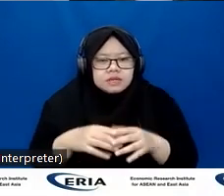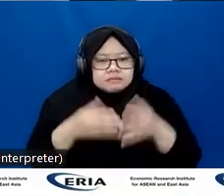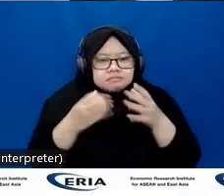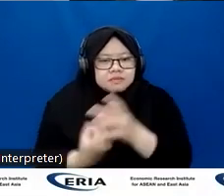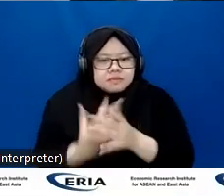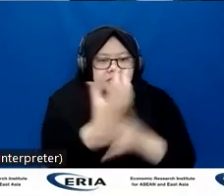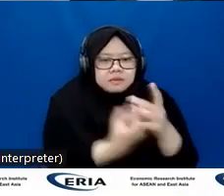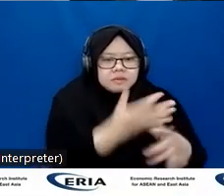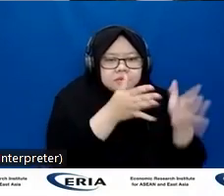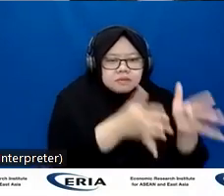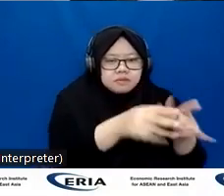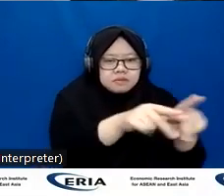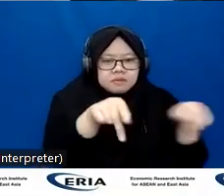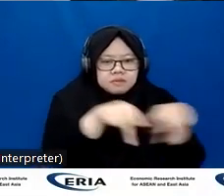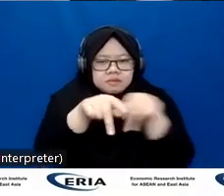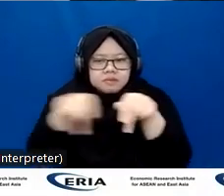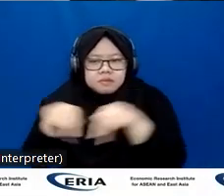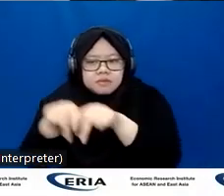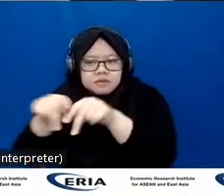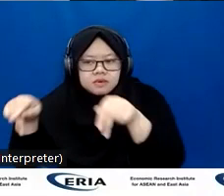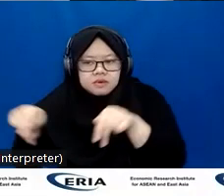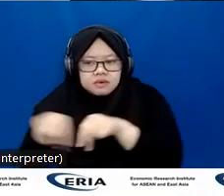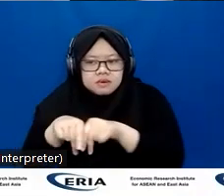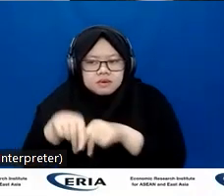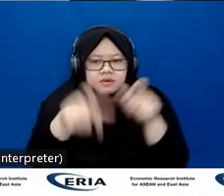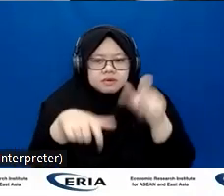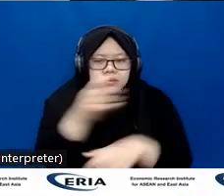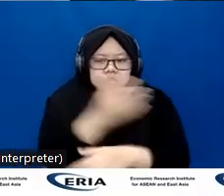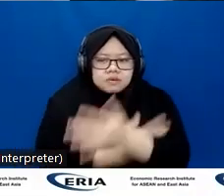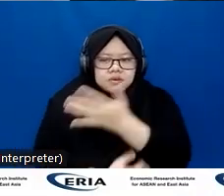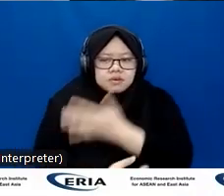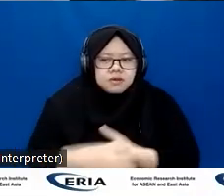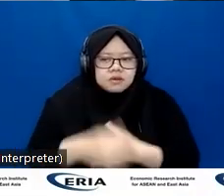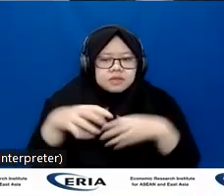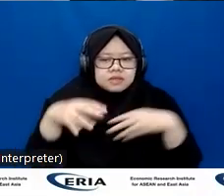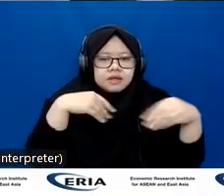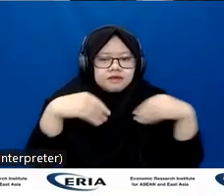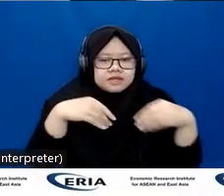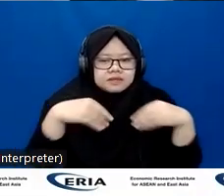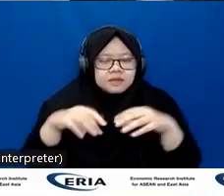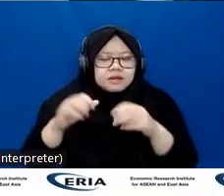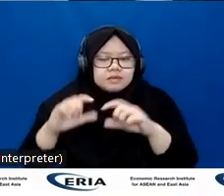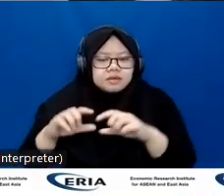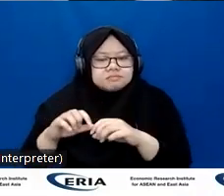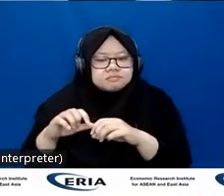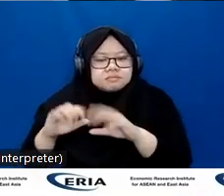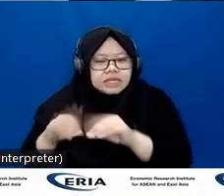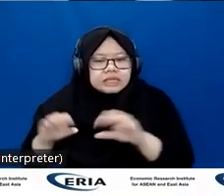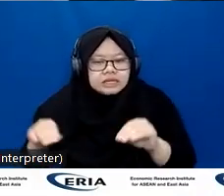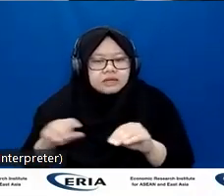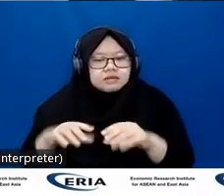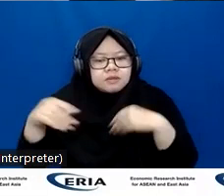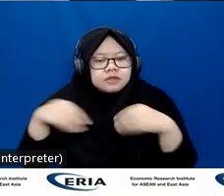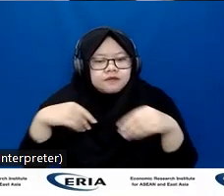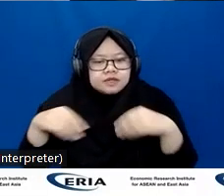opportunities to people with disabilities due to its flexible and home-based nature. And there, and then the